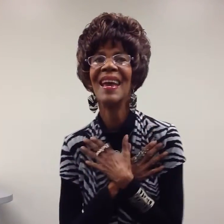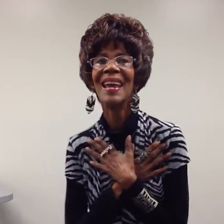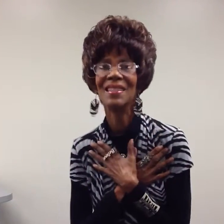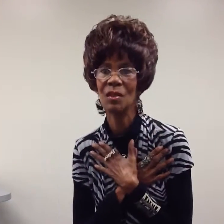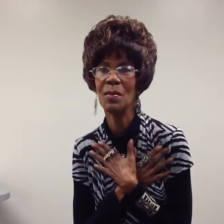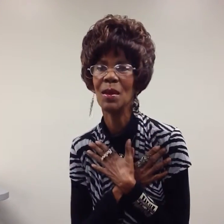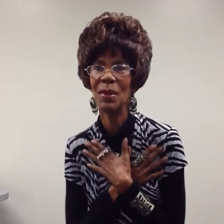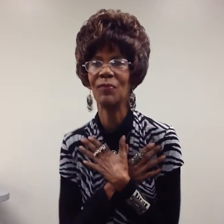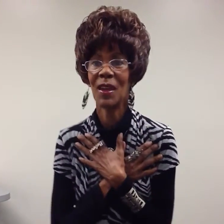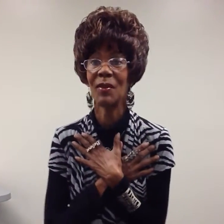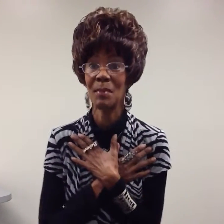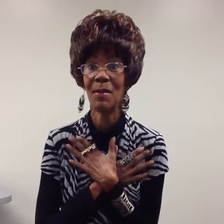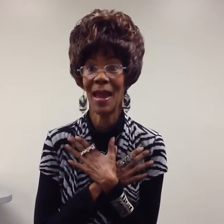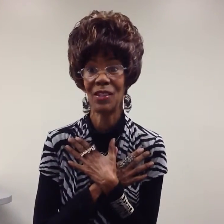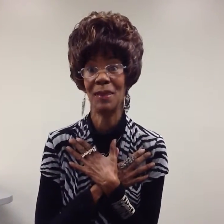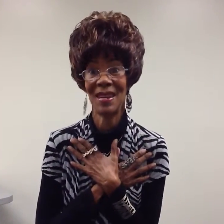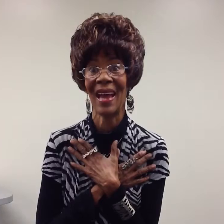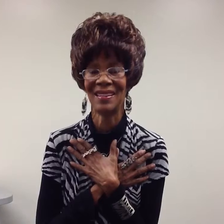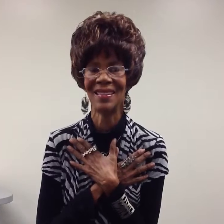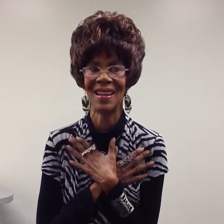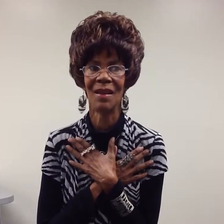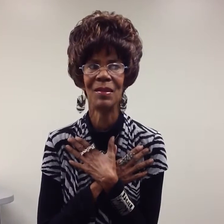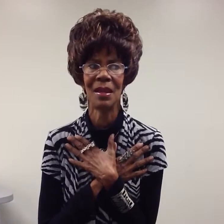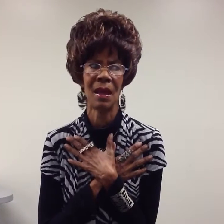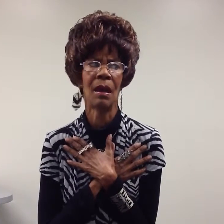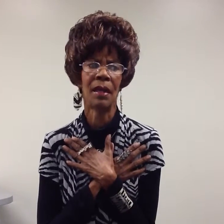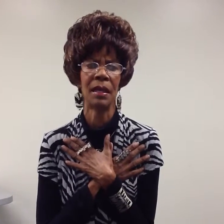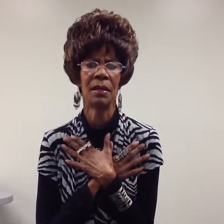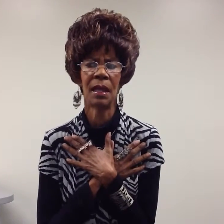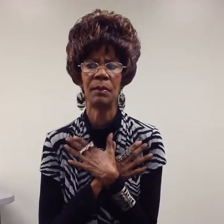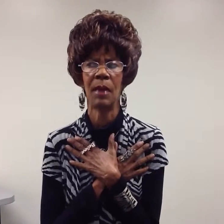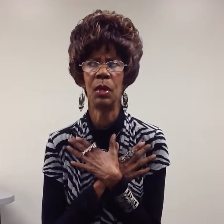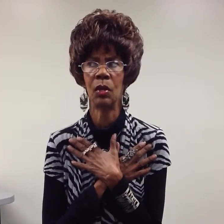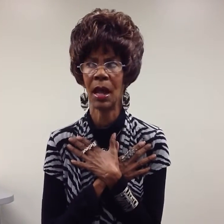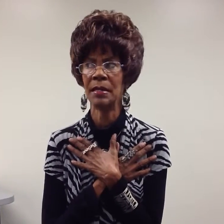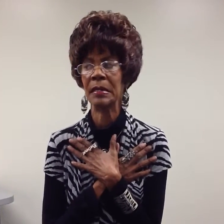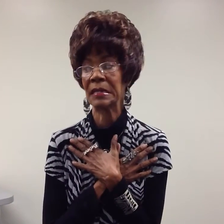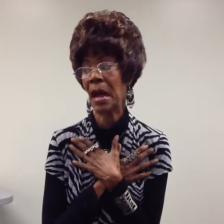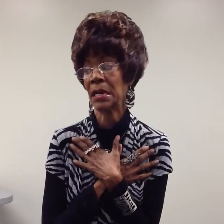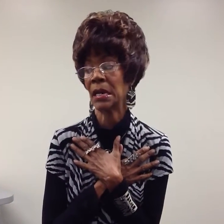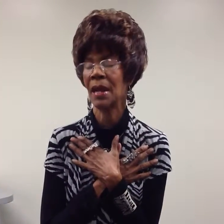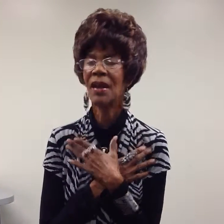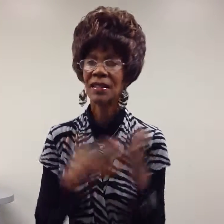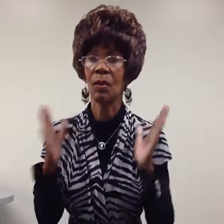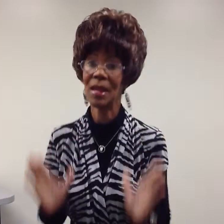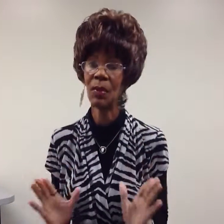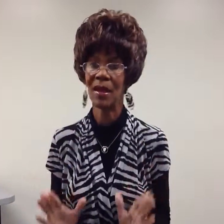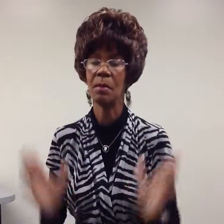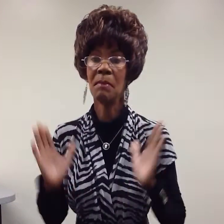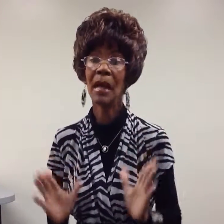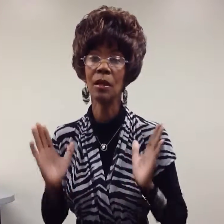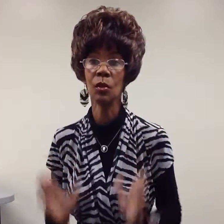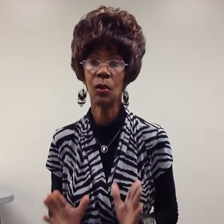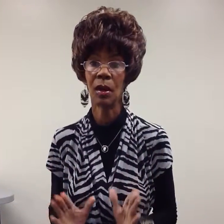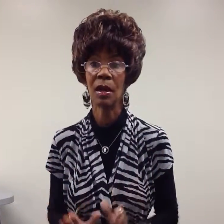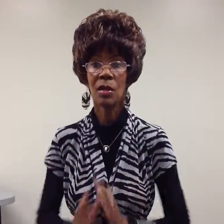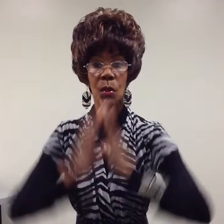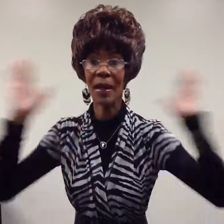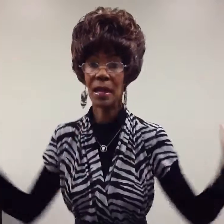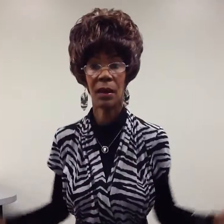He's doing me a big favor and maybe I should be nice to him. Yeah, I think that might be a good idea, Donna. So anyway, Melaleuca, 20 year